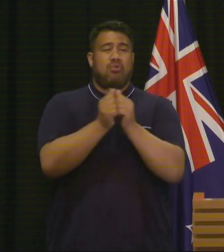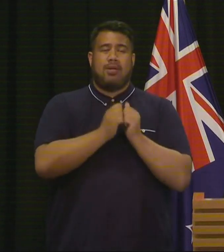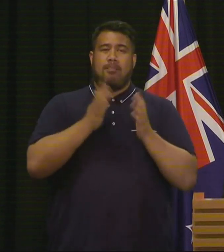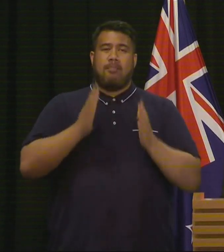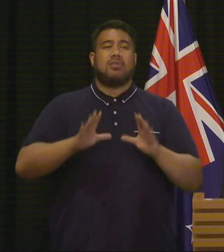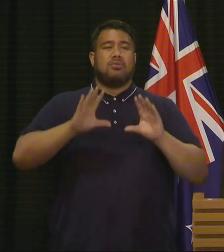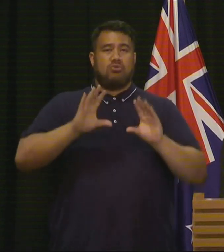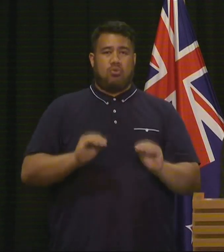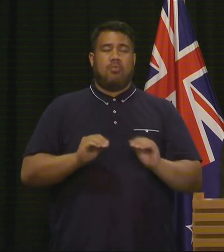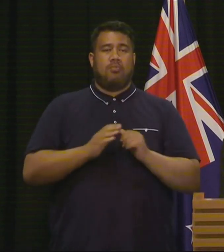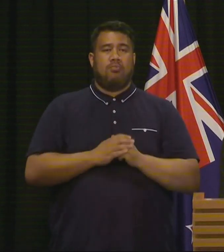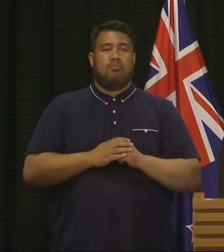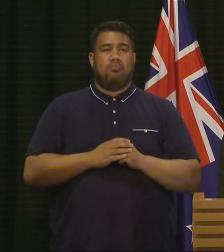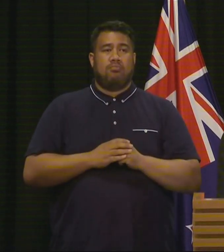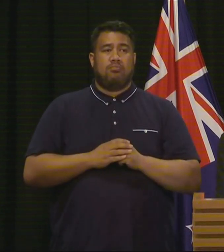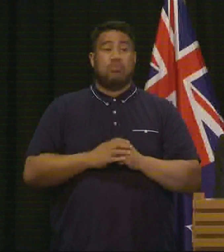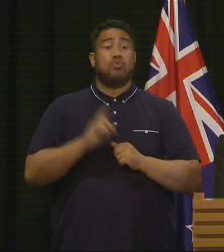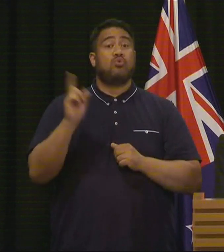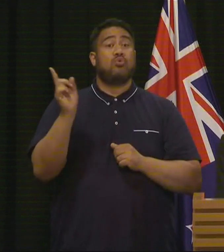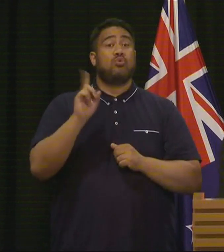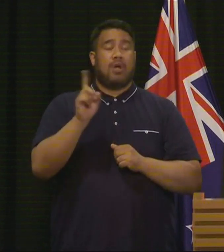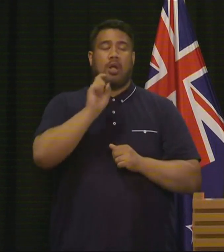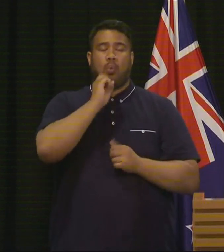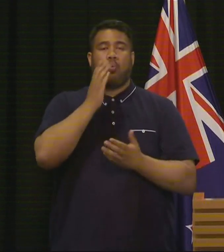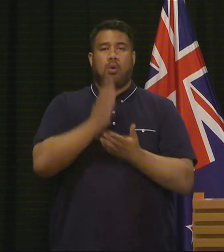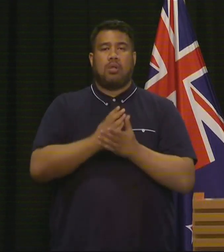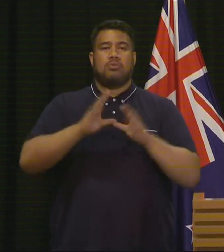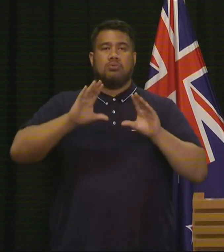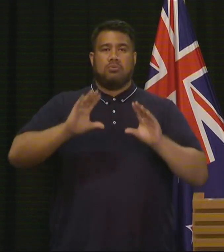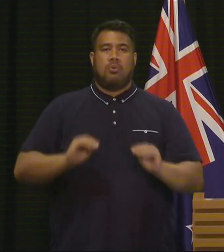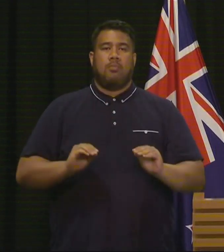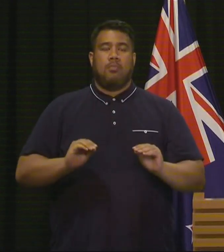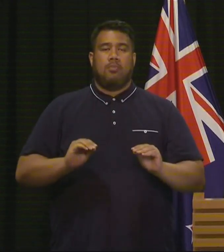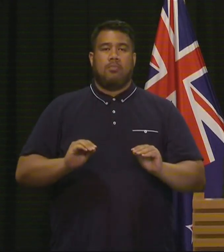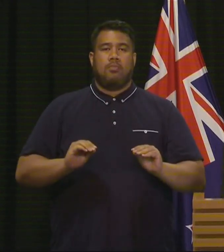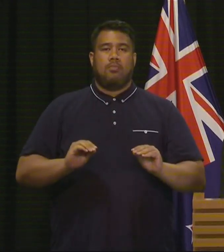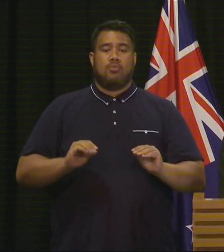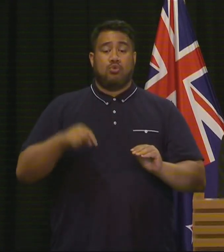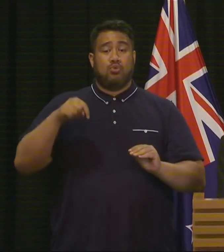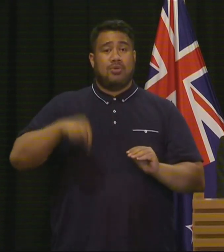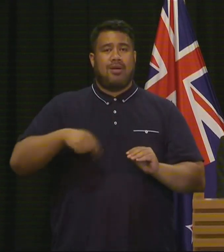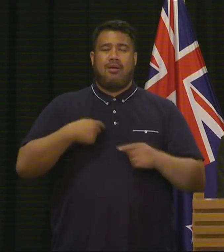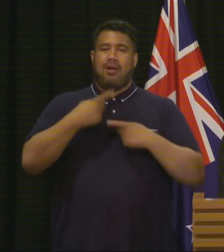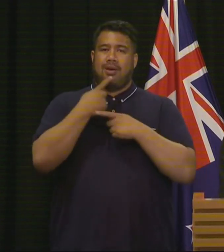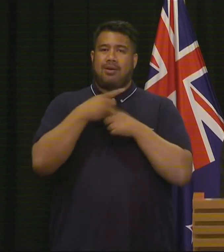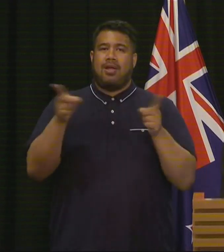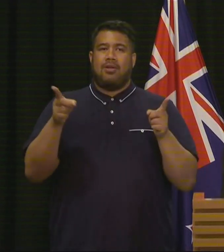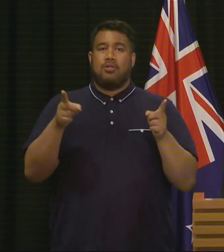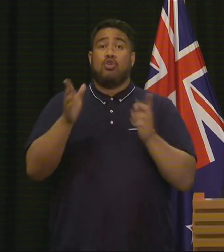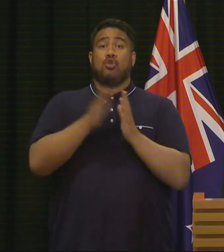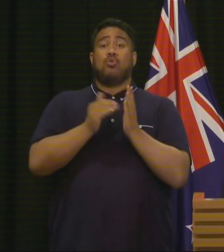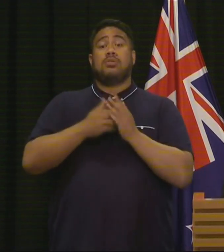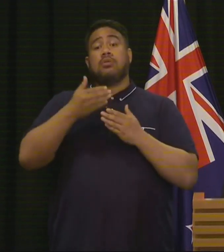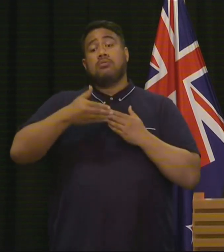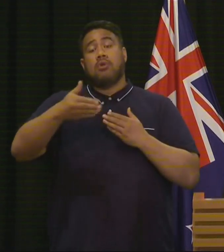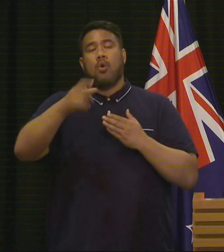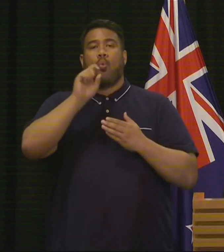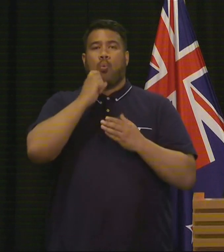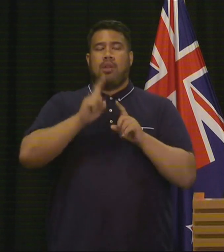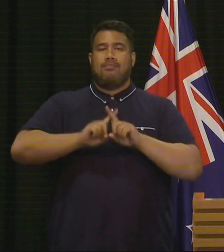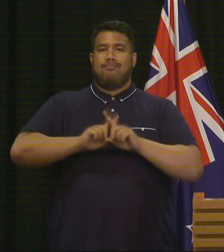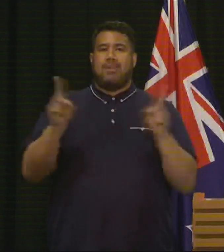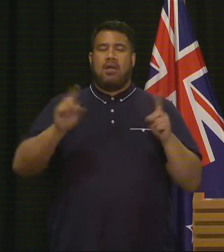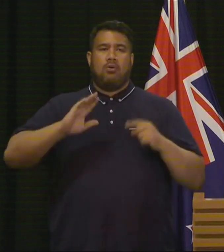they will. Today I am announcing that New Zealand will ban all military-style semi-automatic